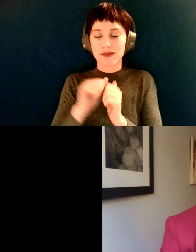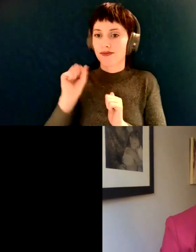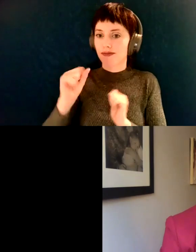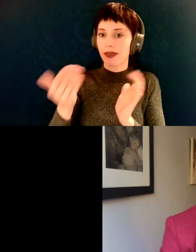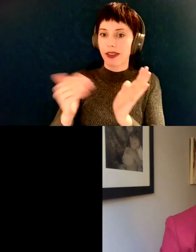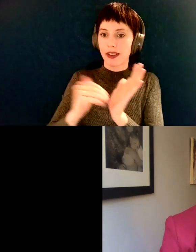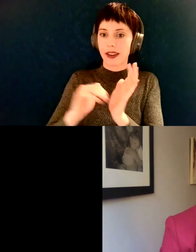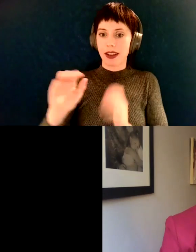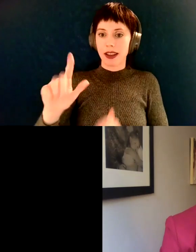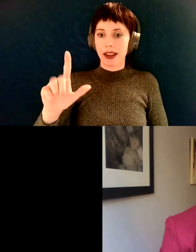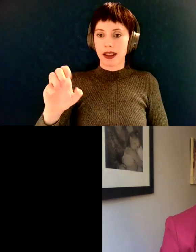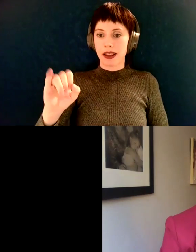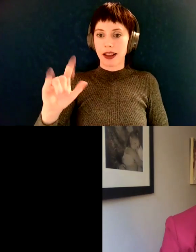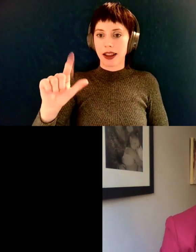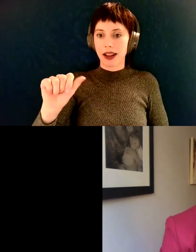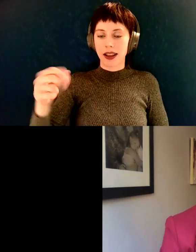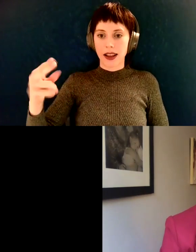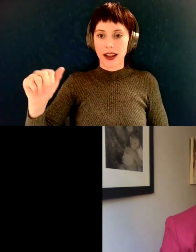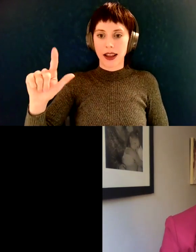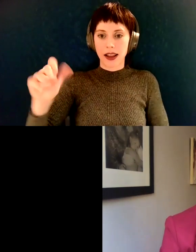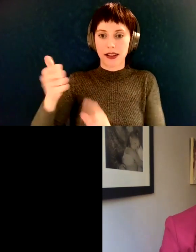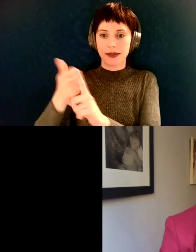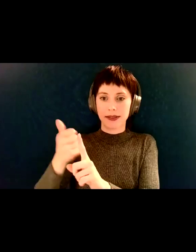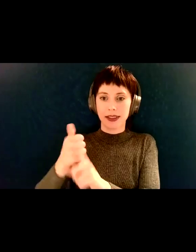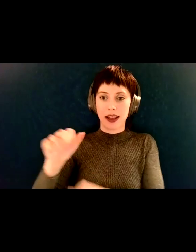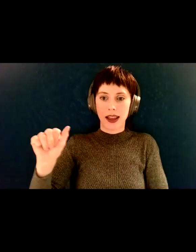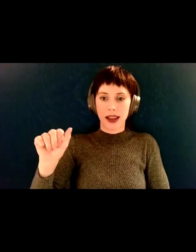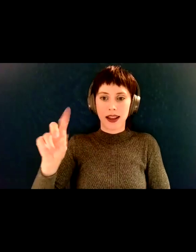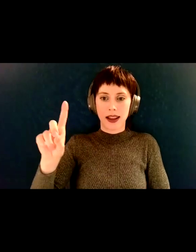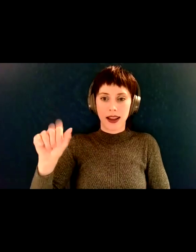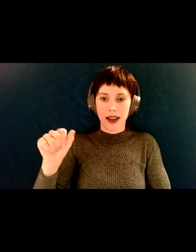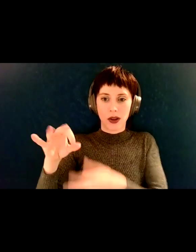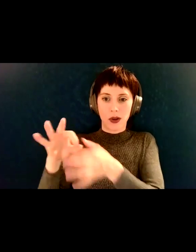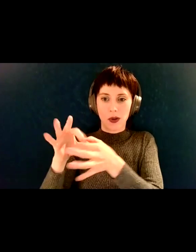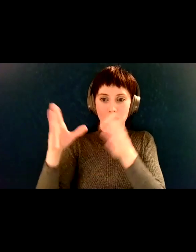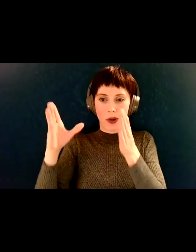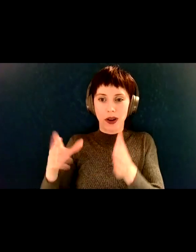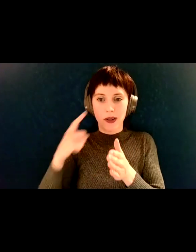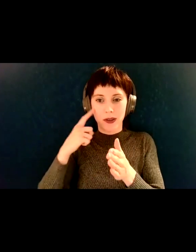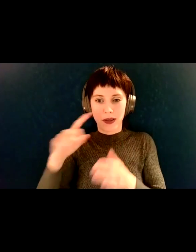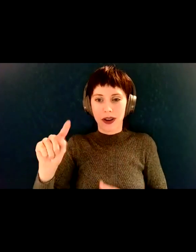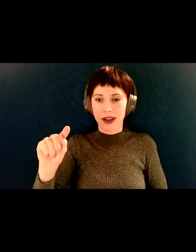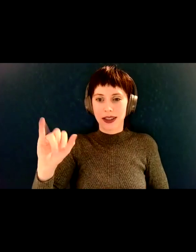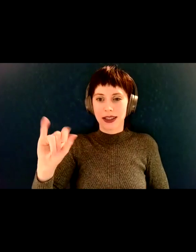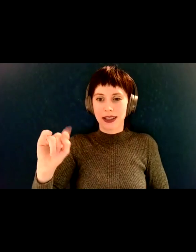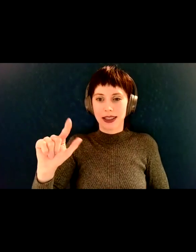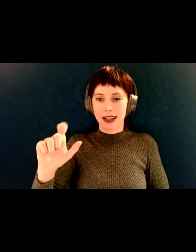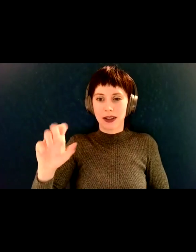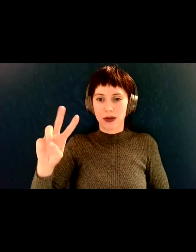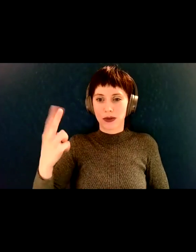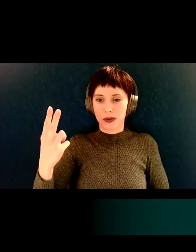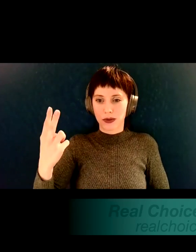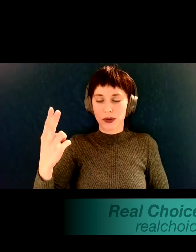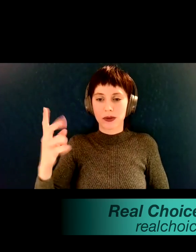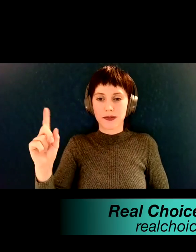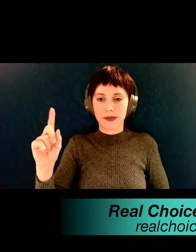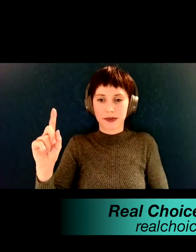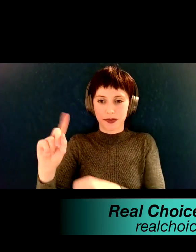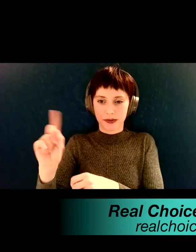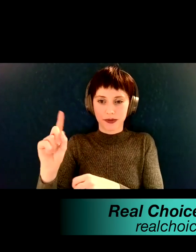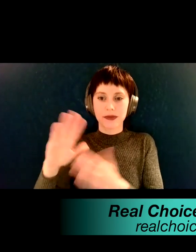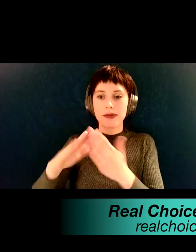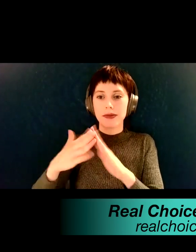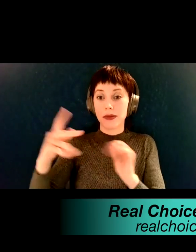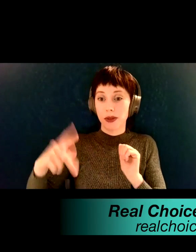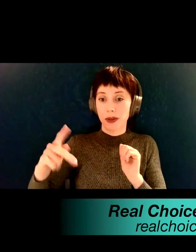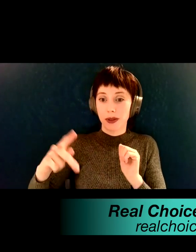is the ADA Title II Coordinator up at the City of Portland. And, um, really when we, when we started this project three years ago was going to